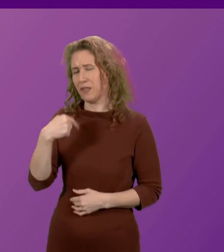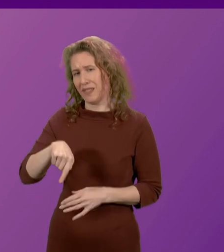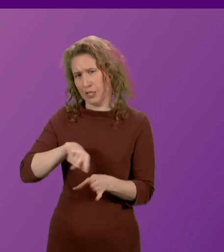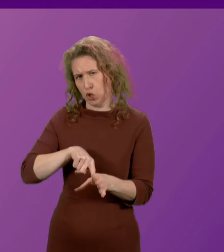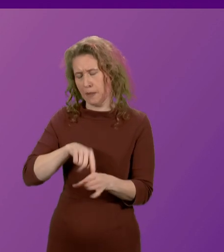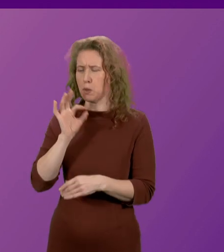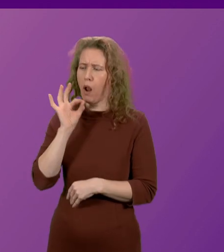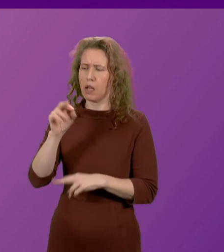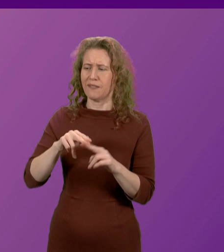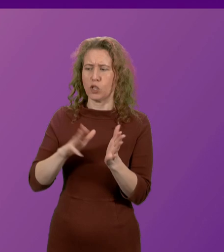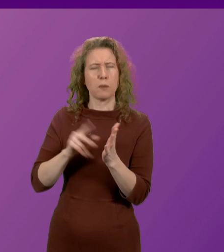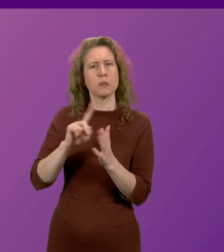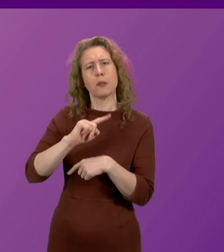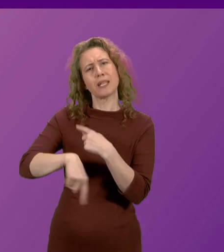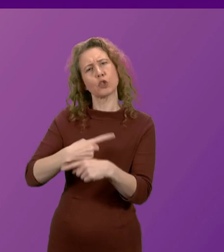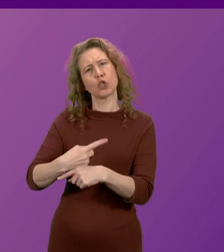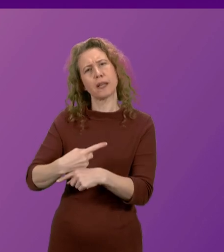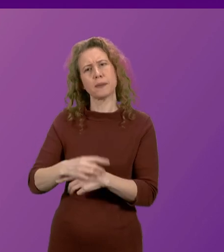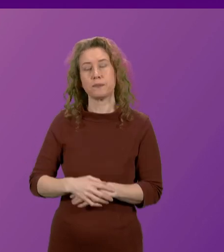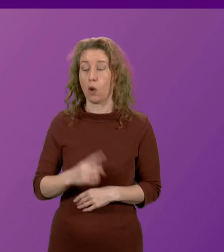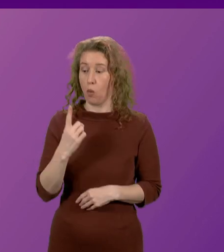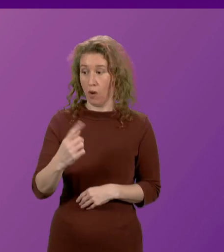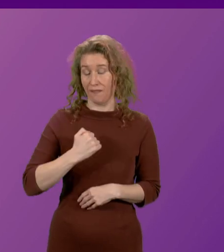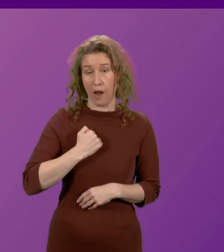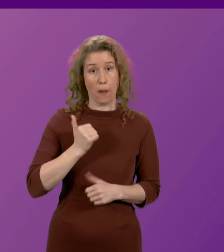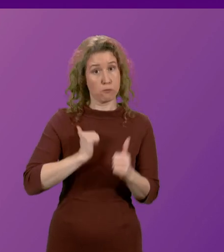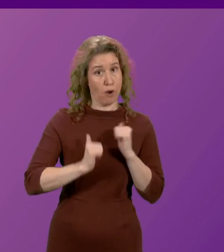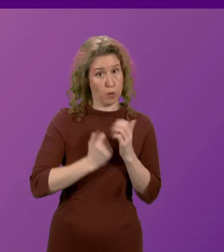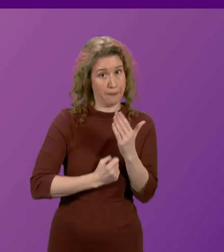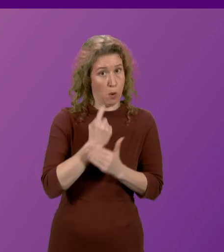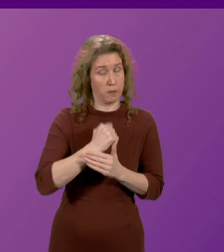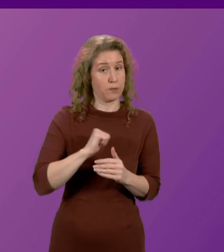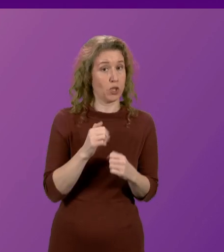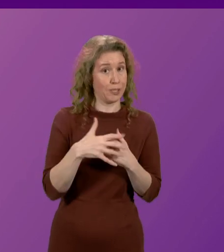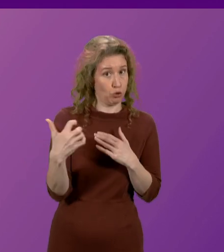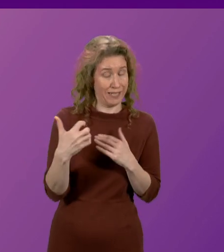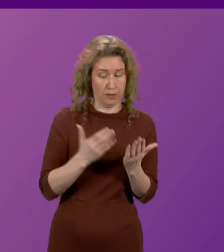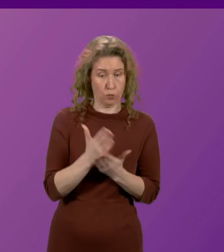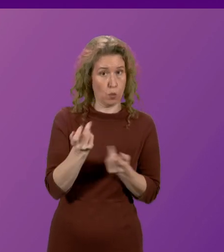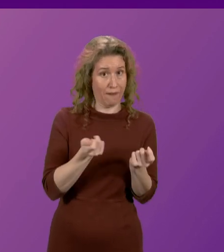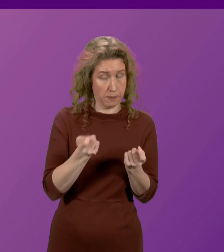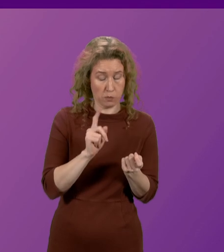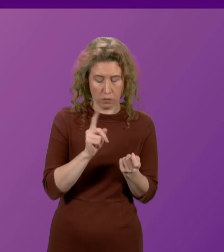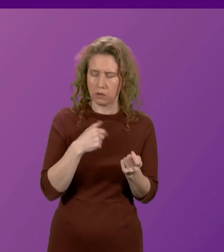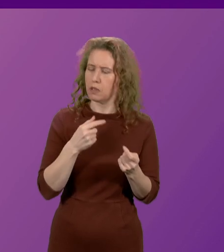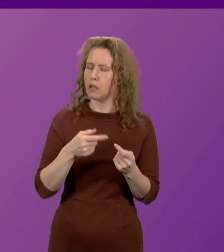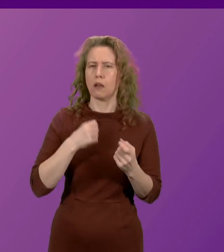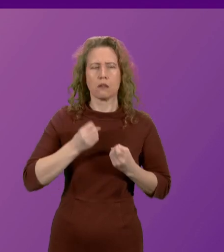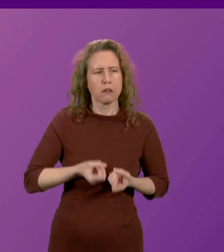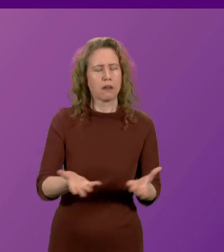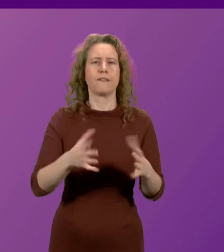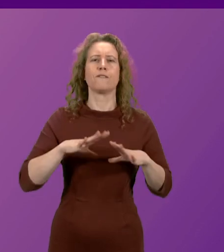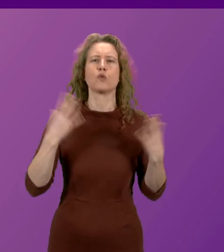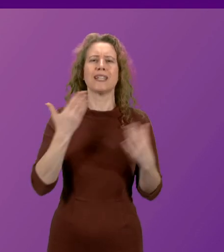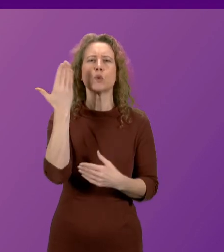ask the First Minister about next year. One of our proudest moments for the Scottish Greens during our time in government was rolling out free school